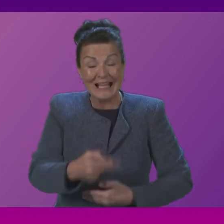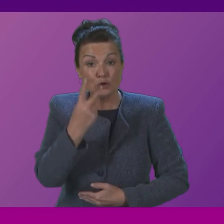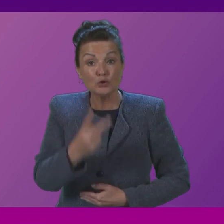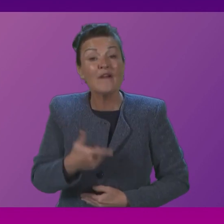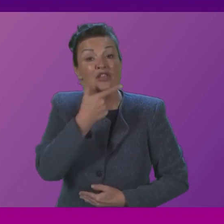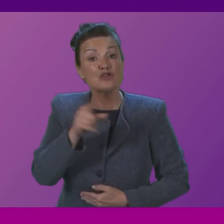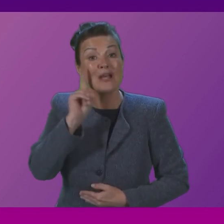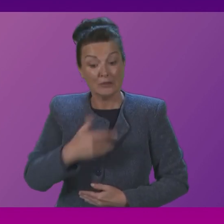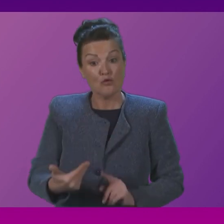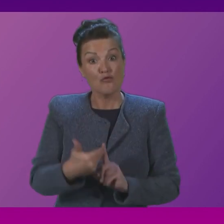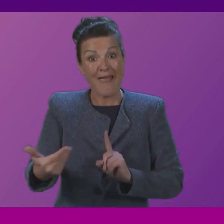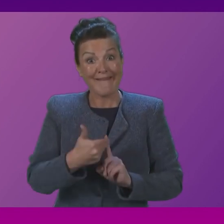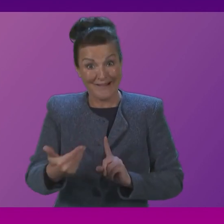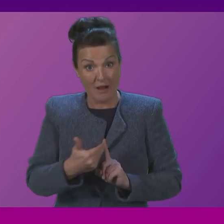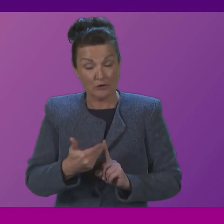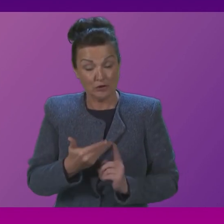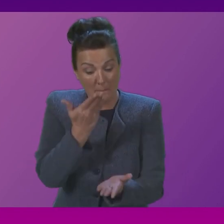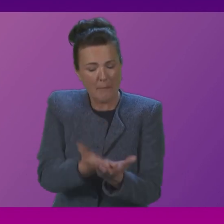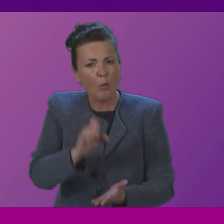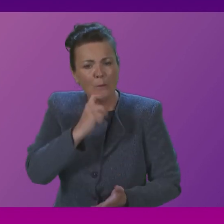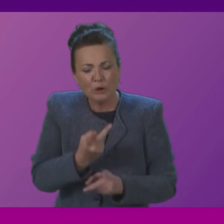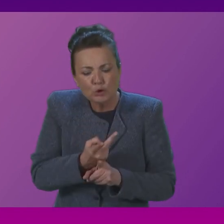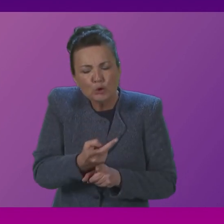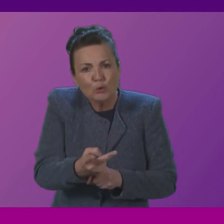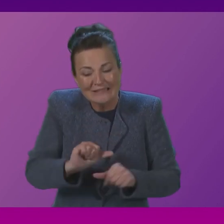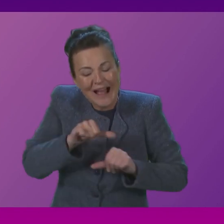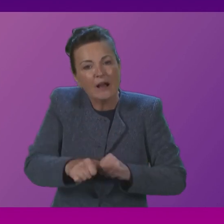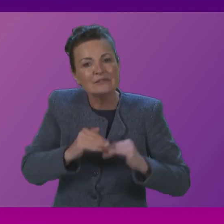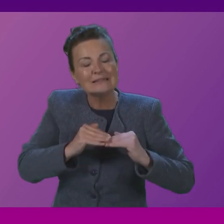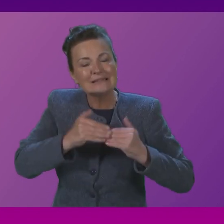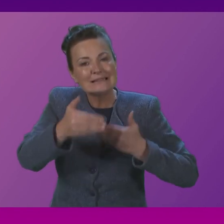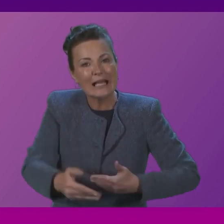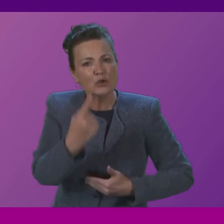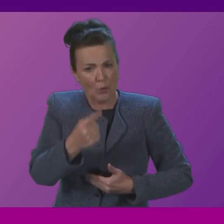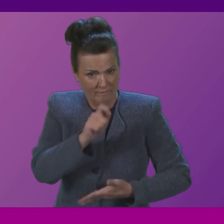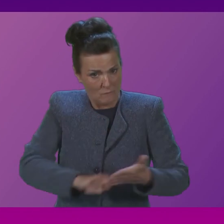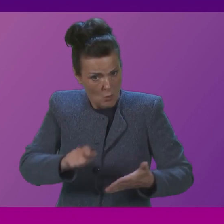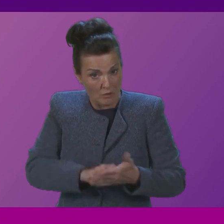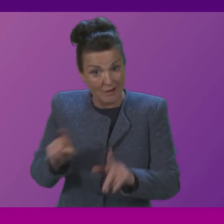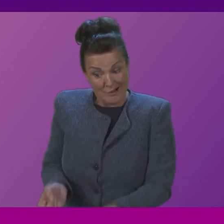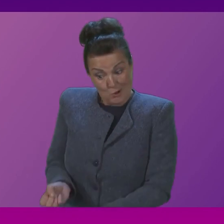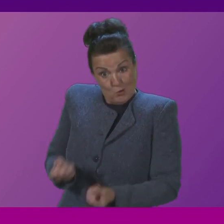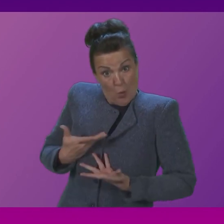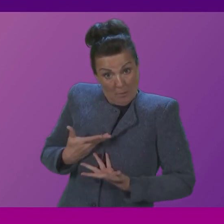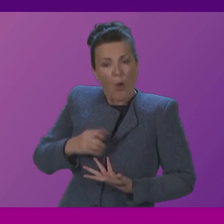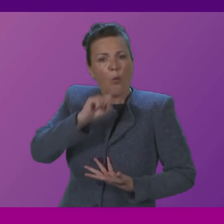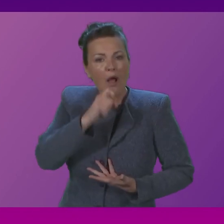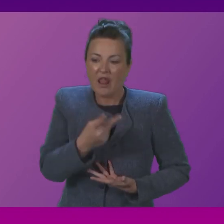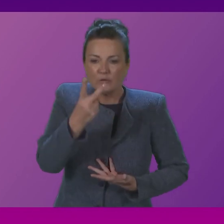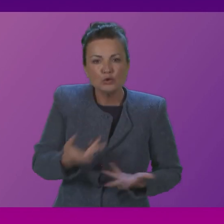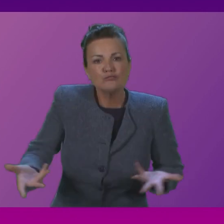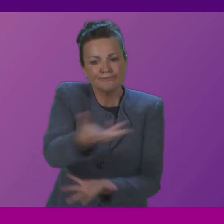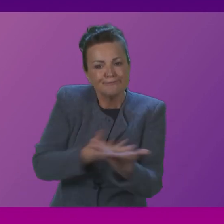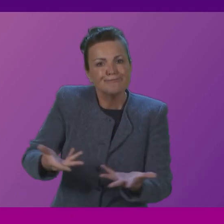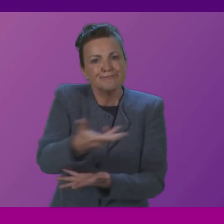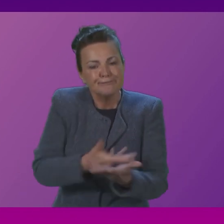recognition bill would be just two weeks after the stage one vote we were told that there would just be two sittings to consider